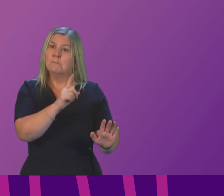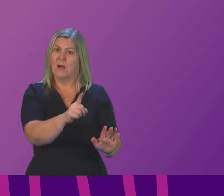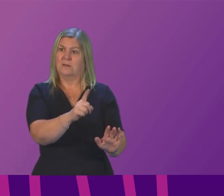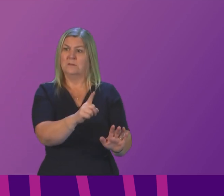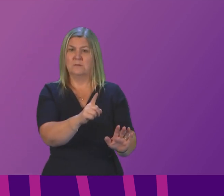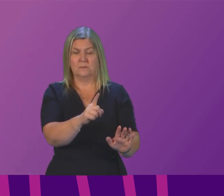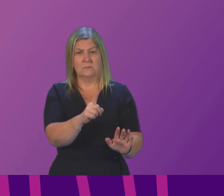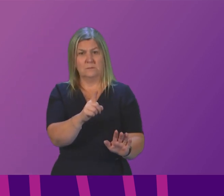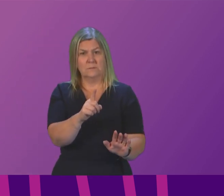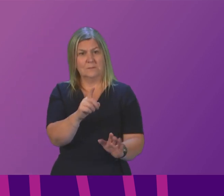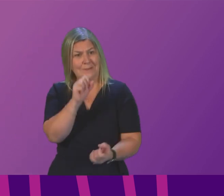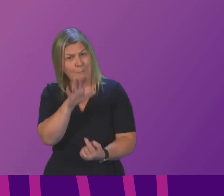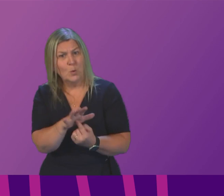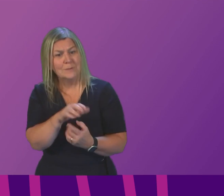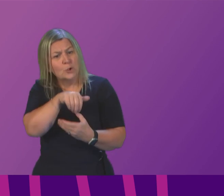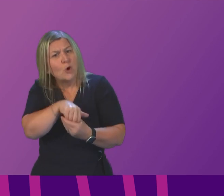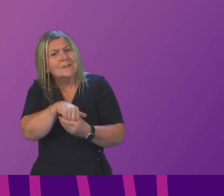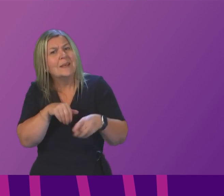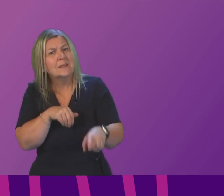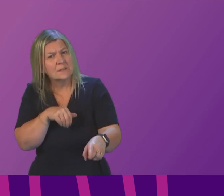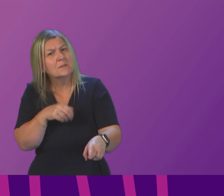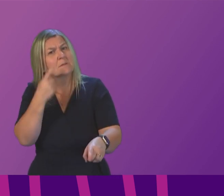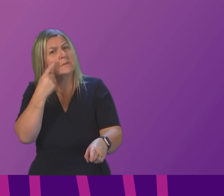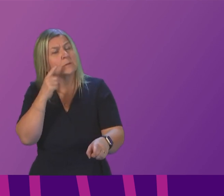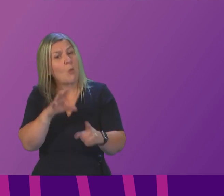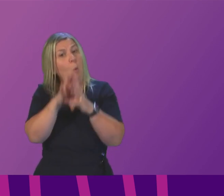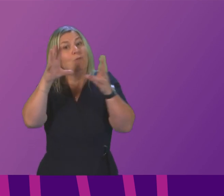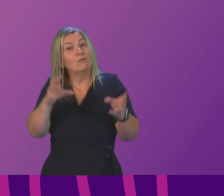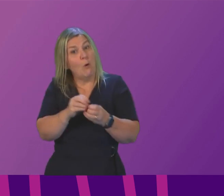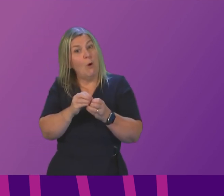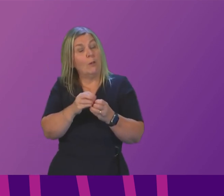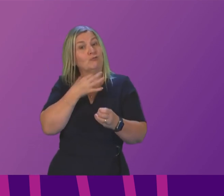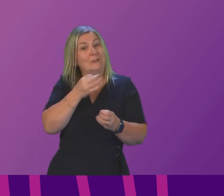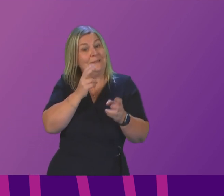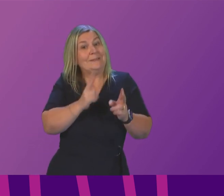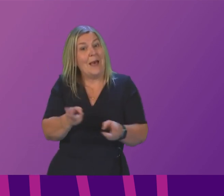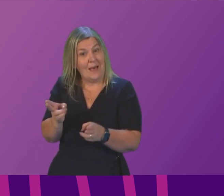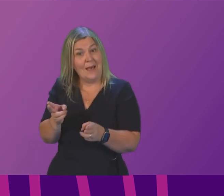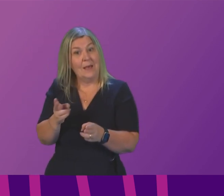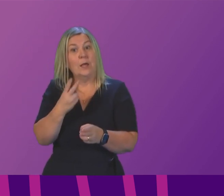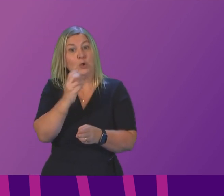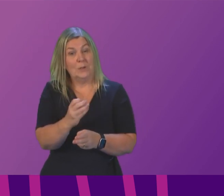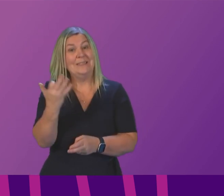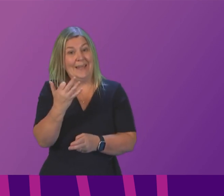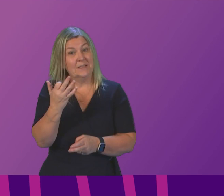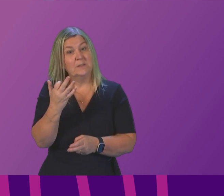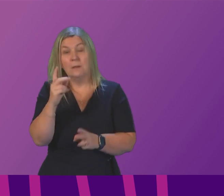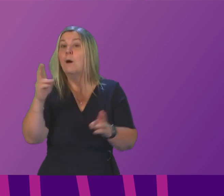correct but it is important to give the context that they also show that the overall risk of dying from cancer in 2019 fell by